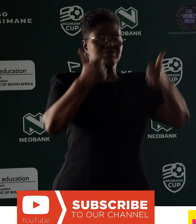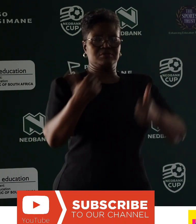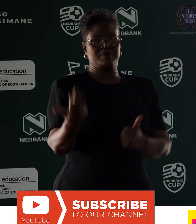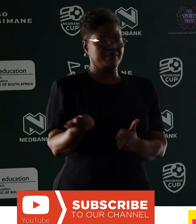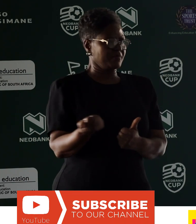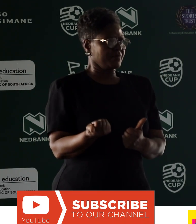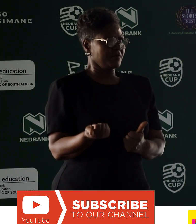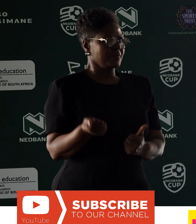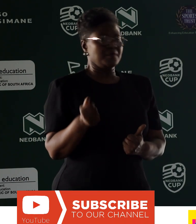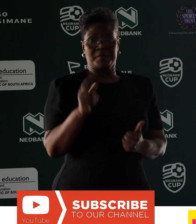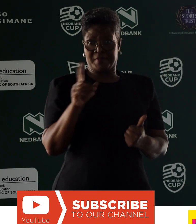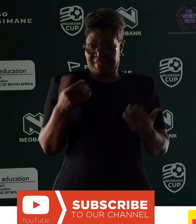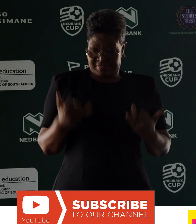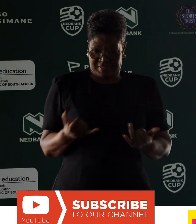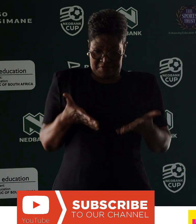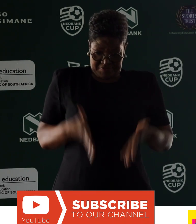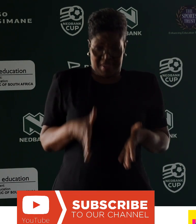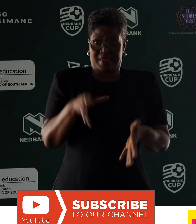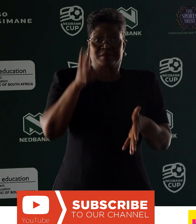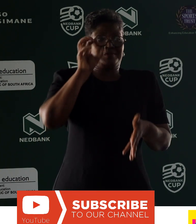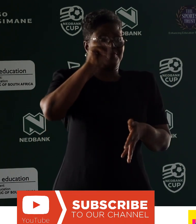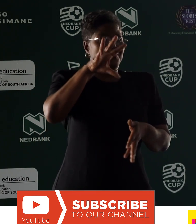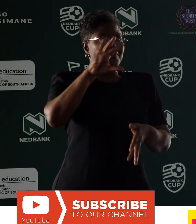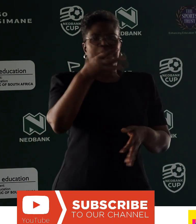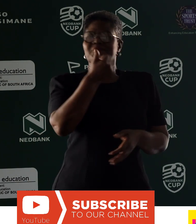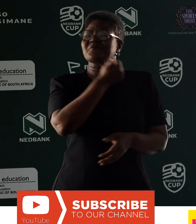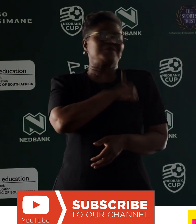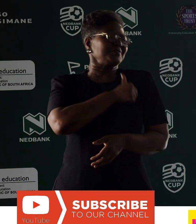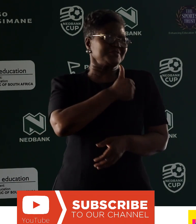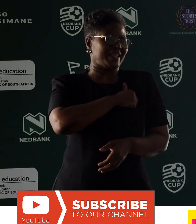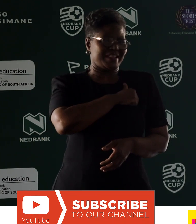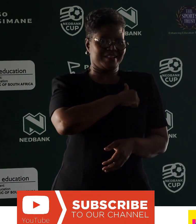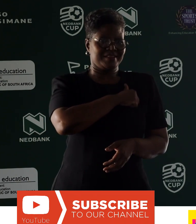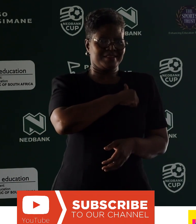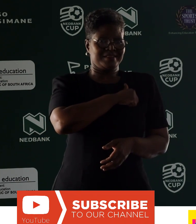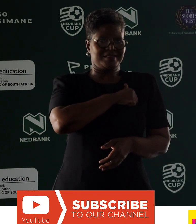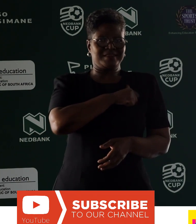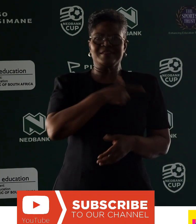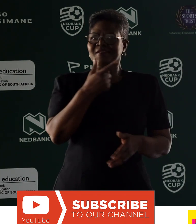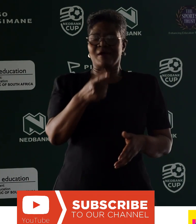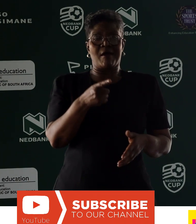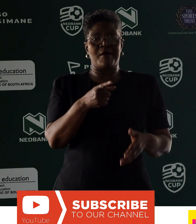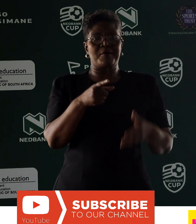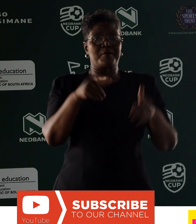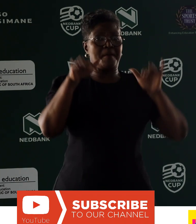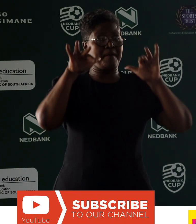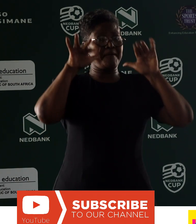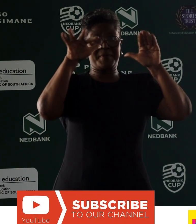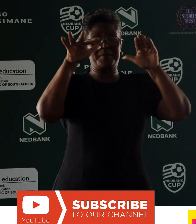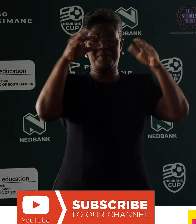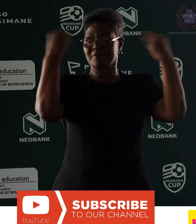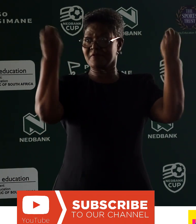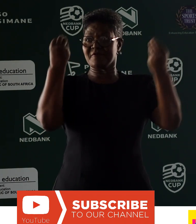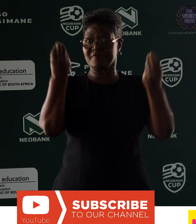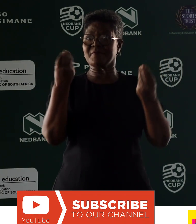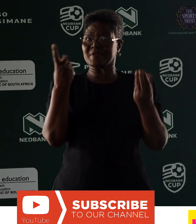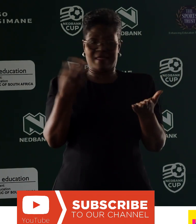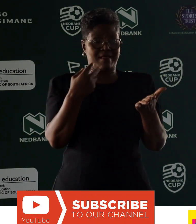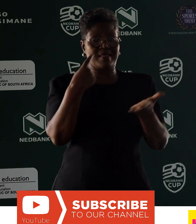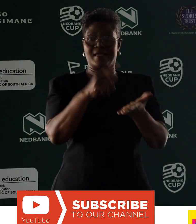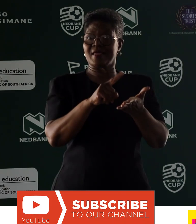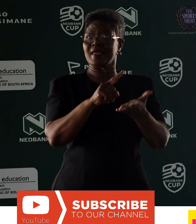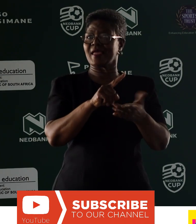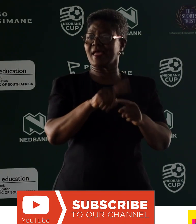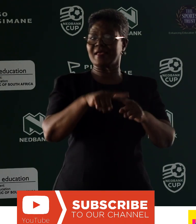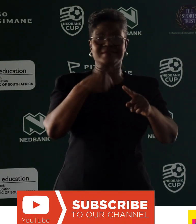We are fortunate, especially here in Soweto, that we had icons that taught us, for example, that life, sometimes,